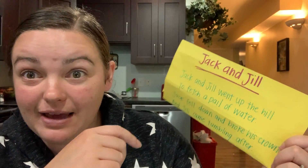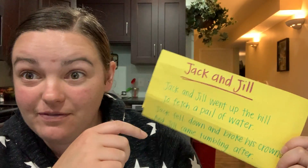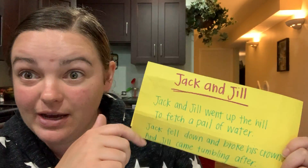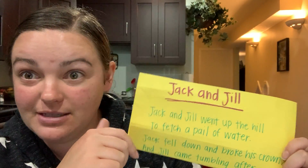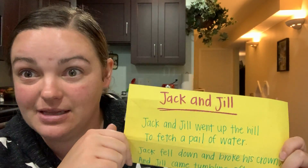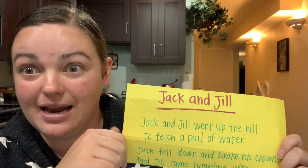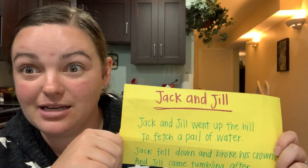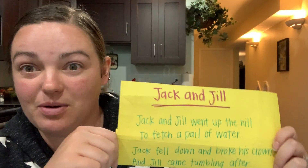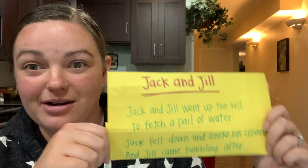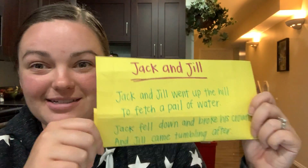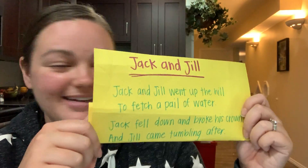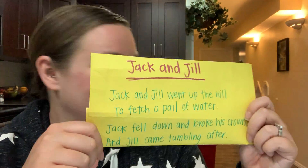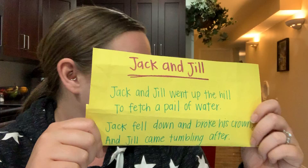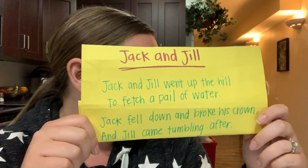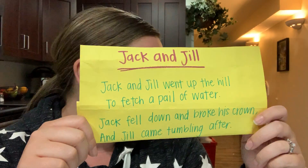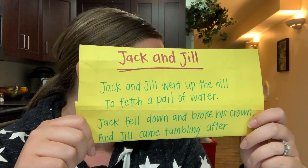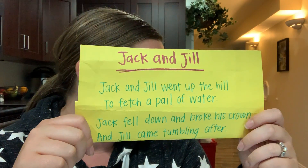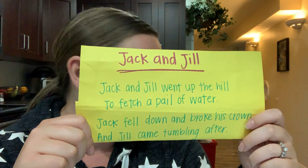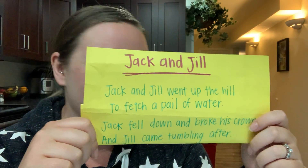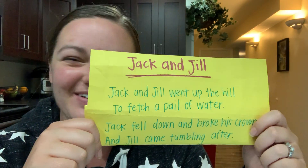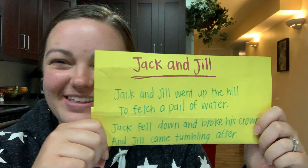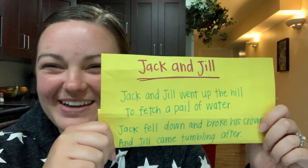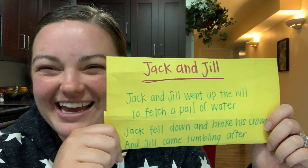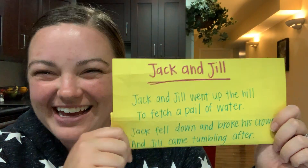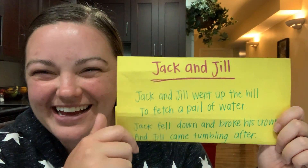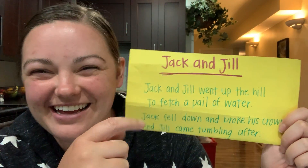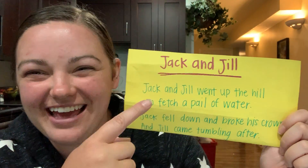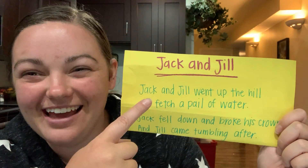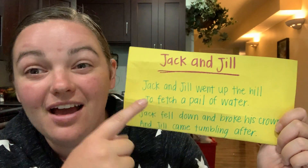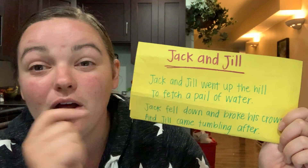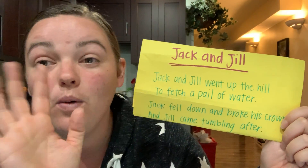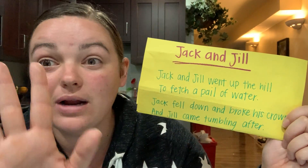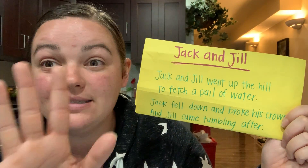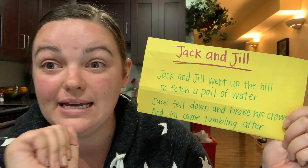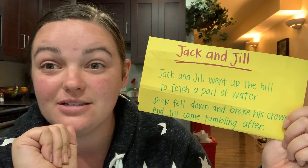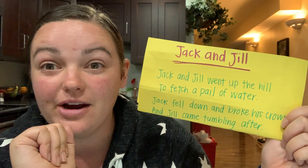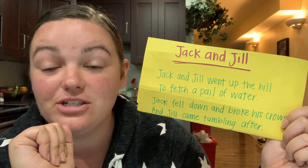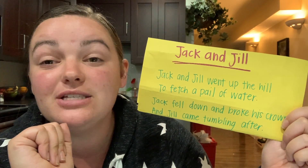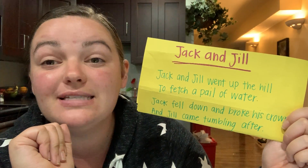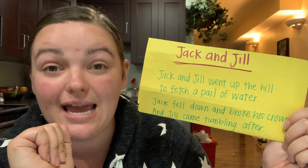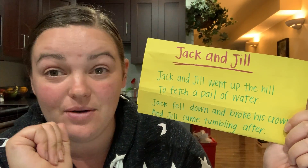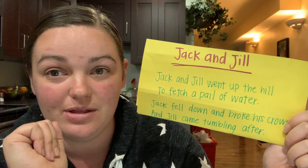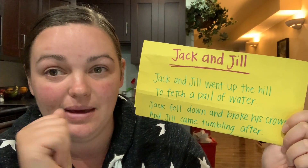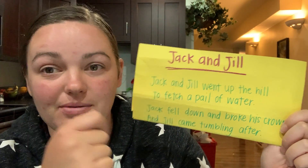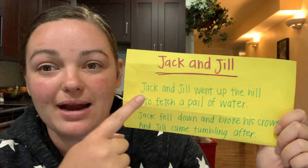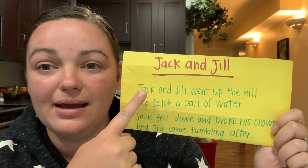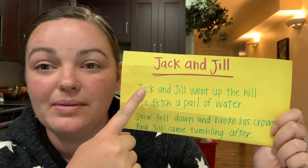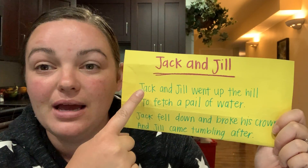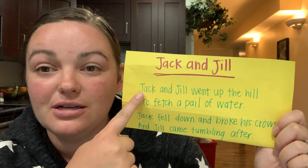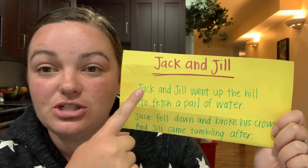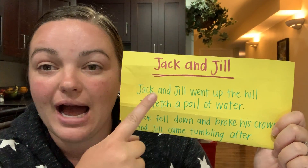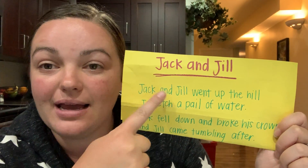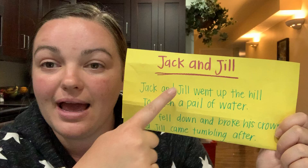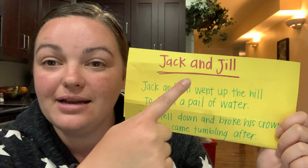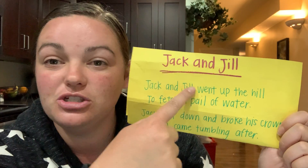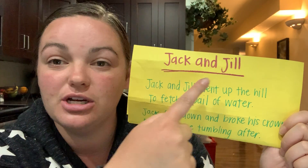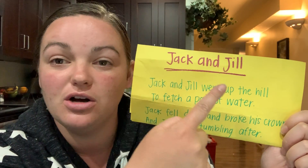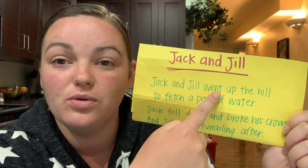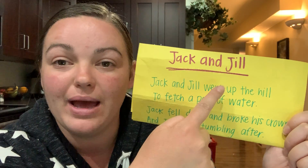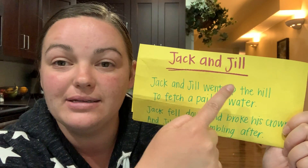get fixed in the next part. Okay, can you sing along with me? Okay, oh, not sing, sorry. Just say it with me, ready? Jack and Jill went